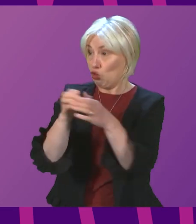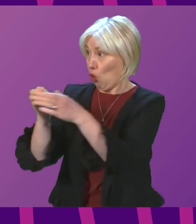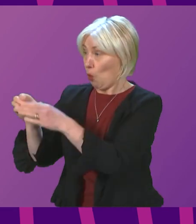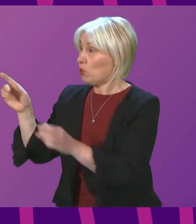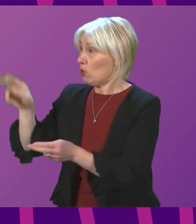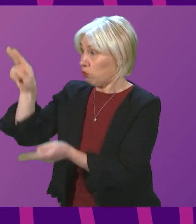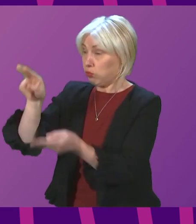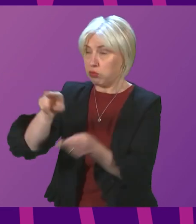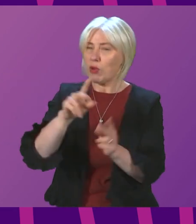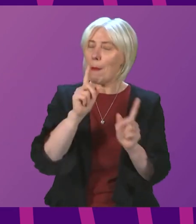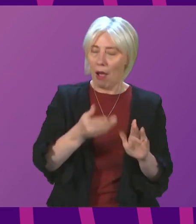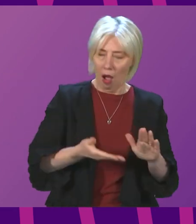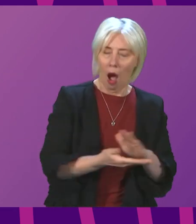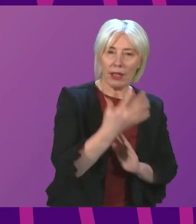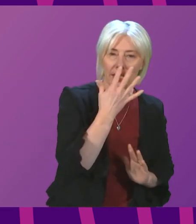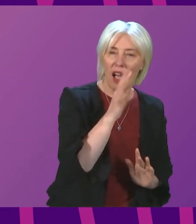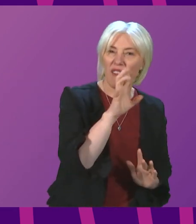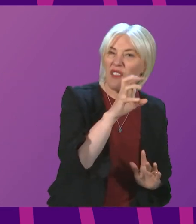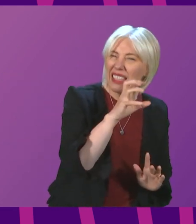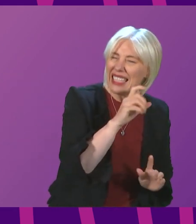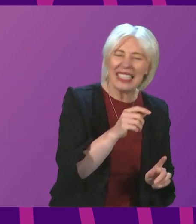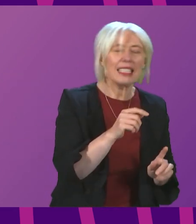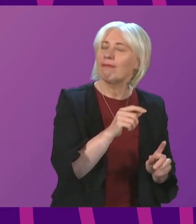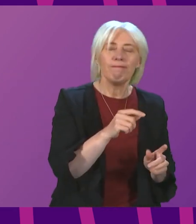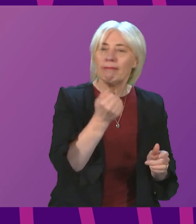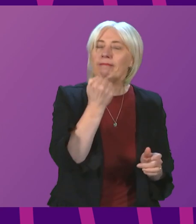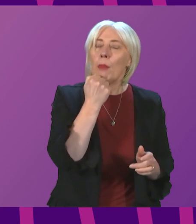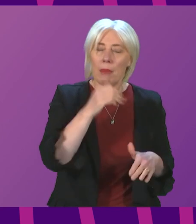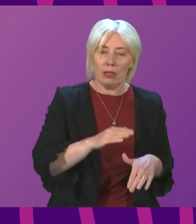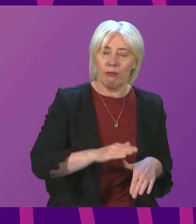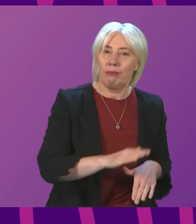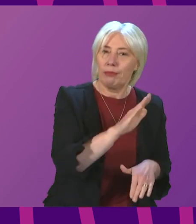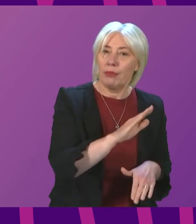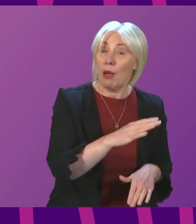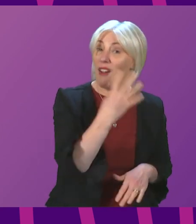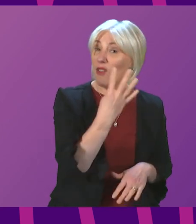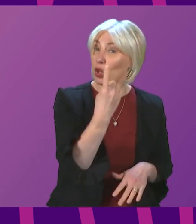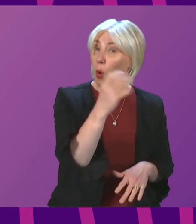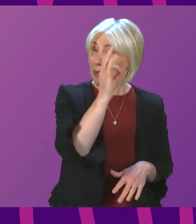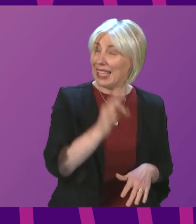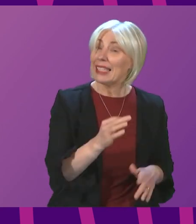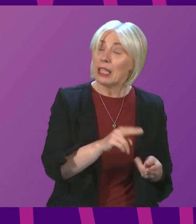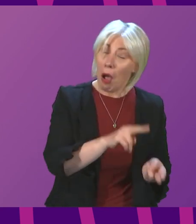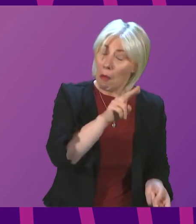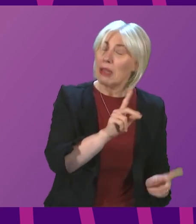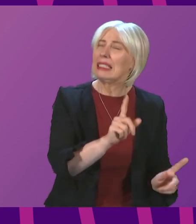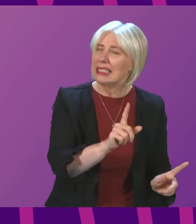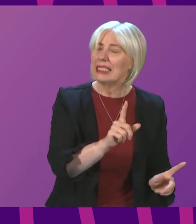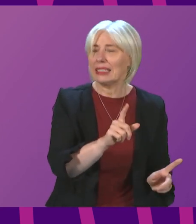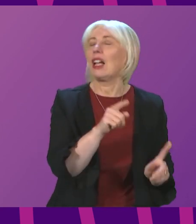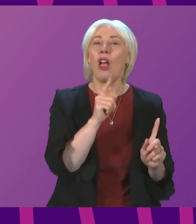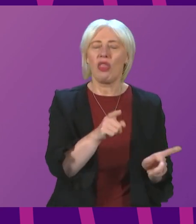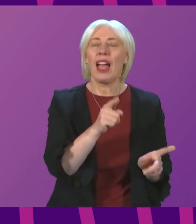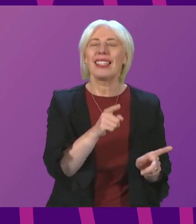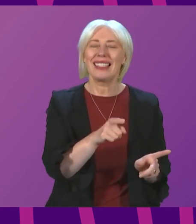the under-15s. In this younger age group, cases have increased by 41%. This will, at least